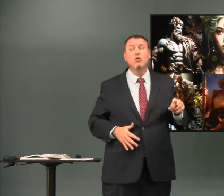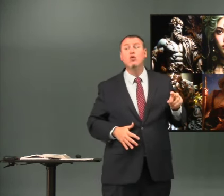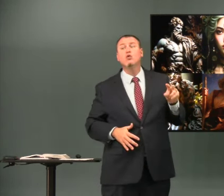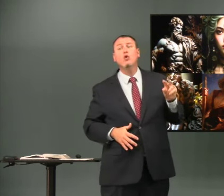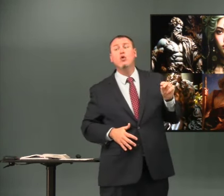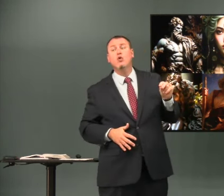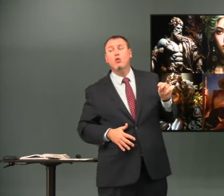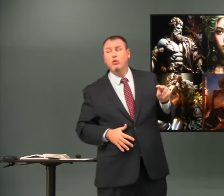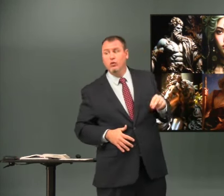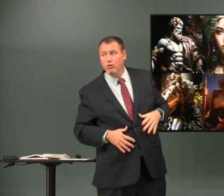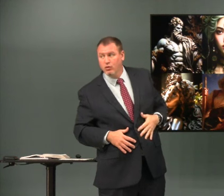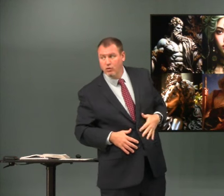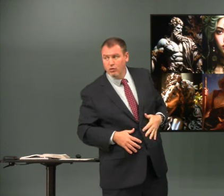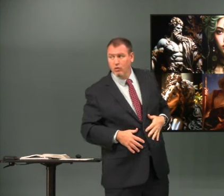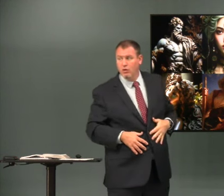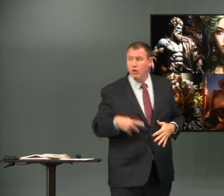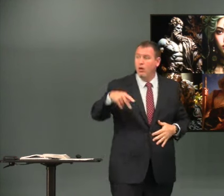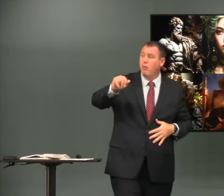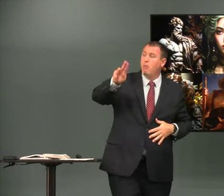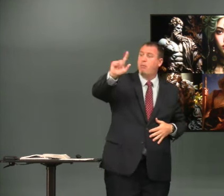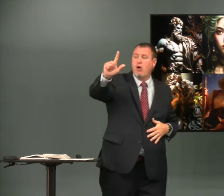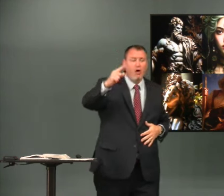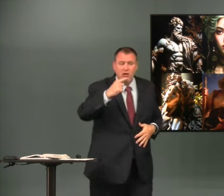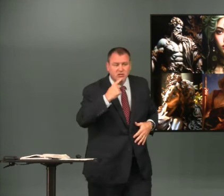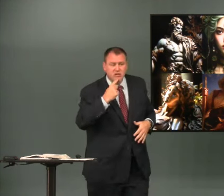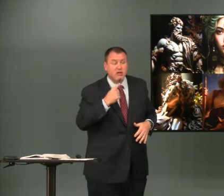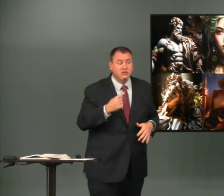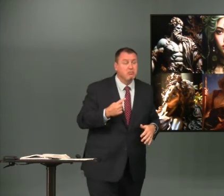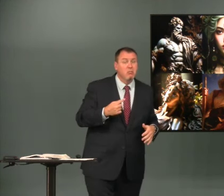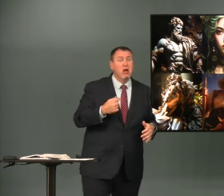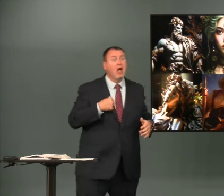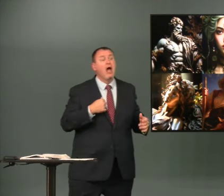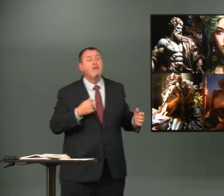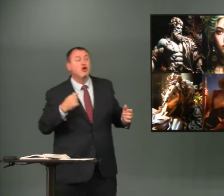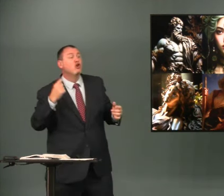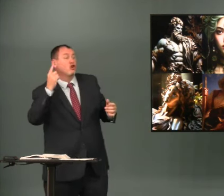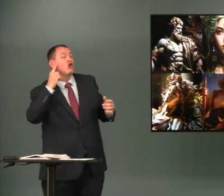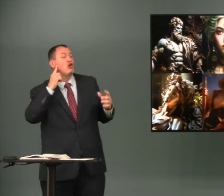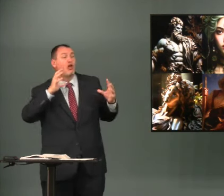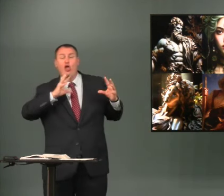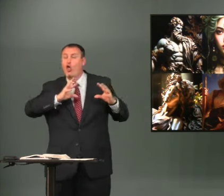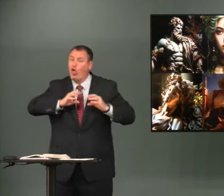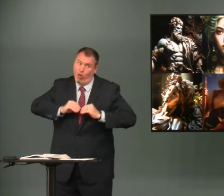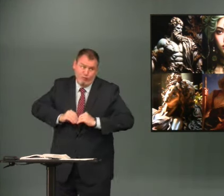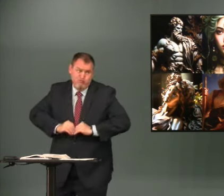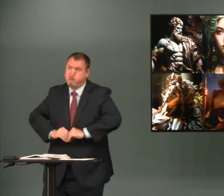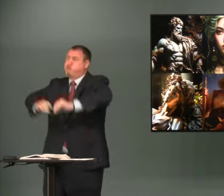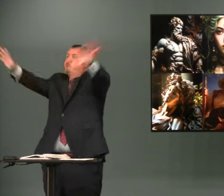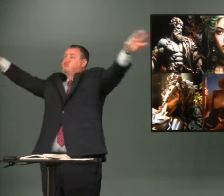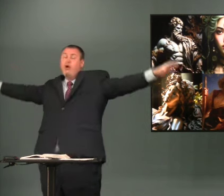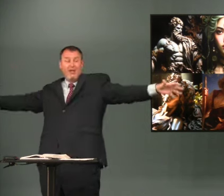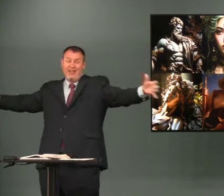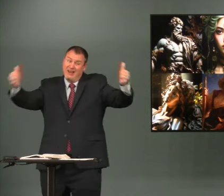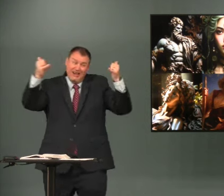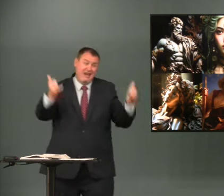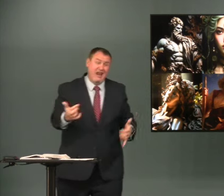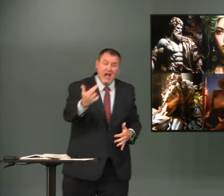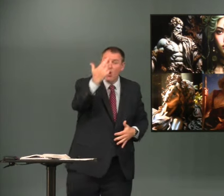no paul says i've heard throughout the whole